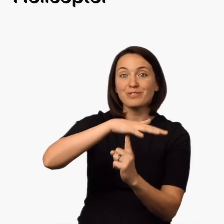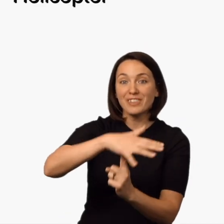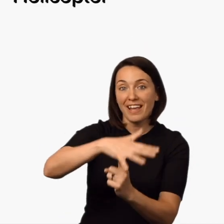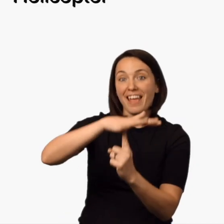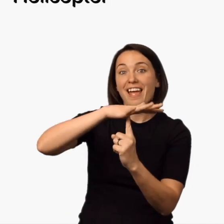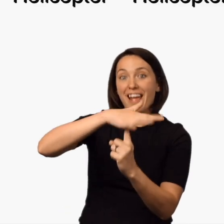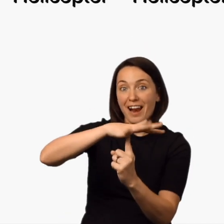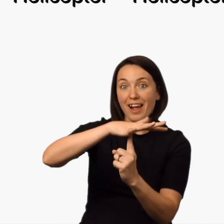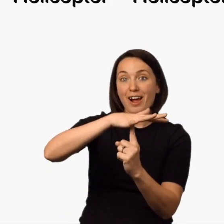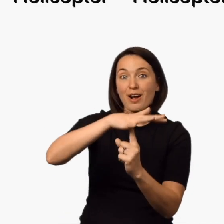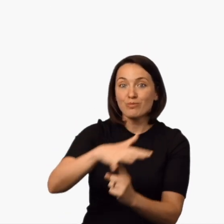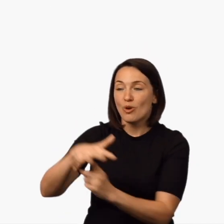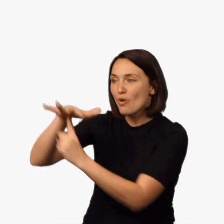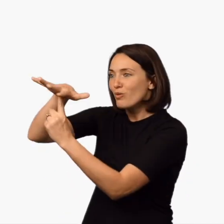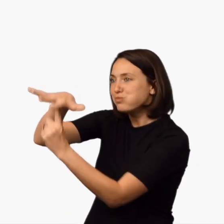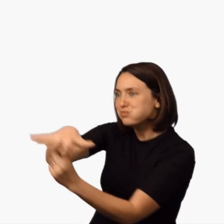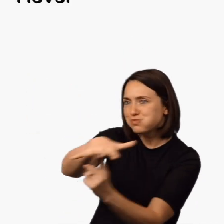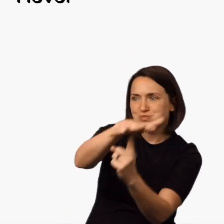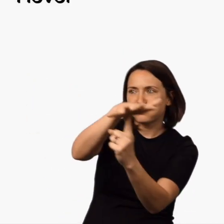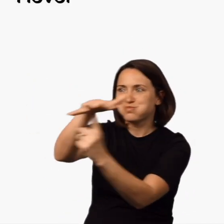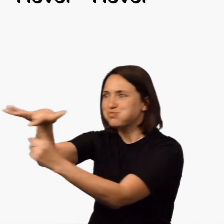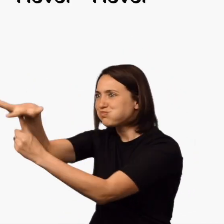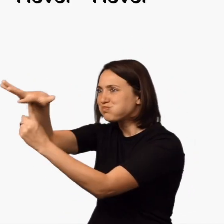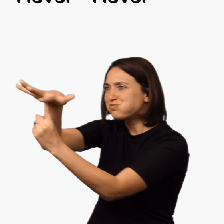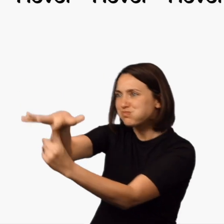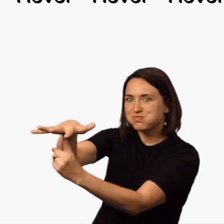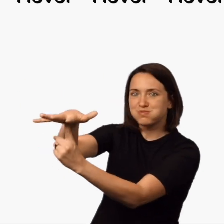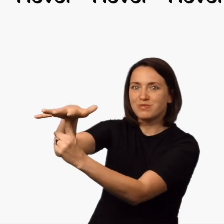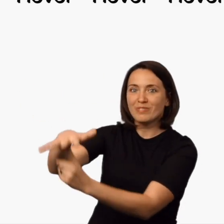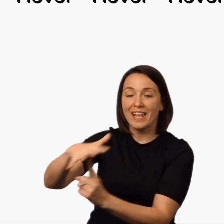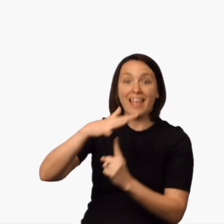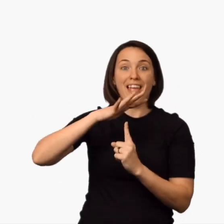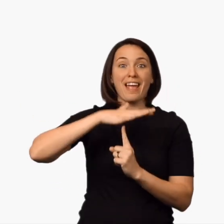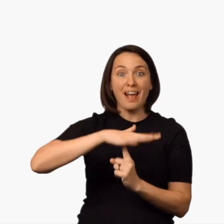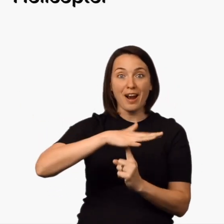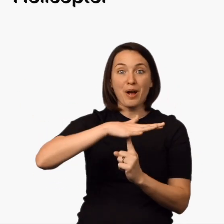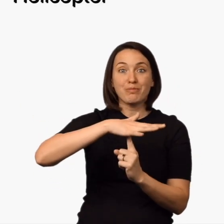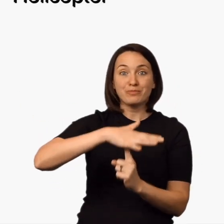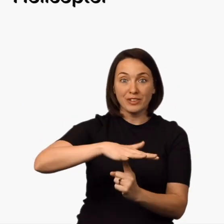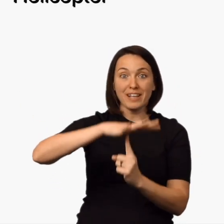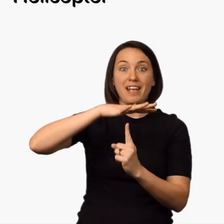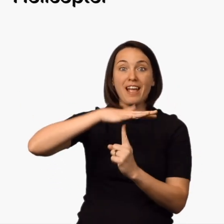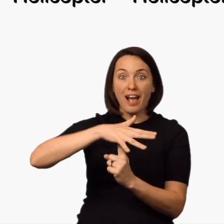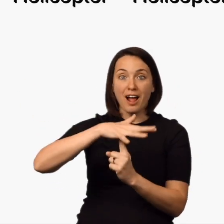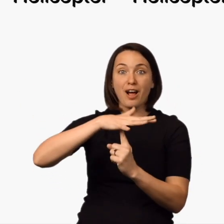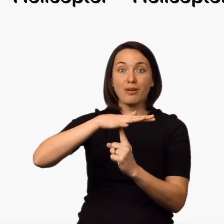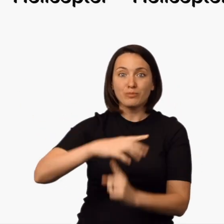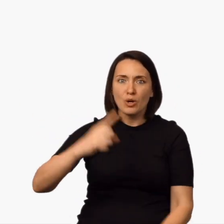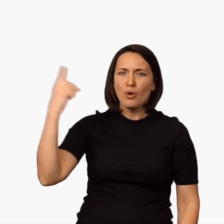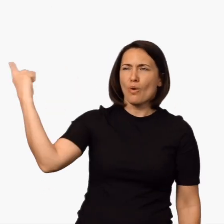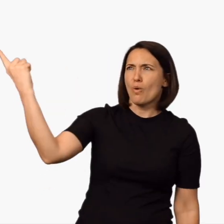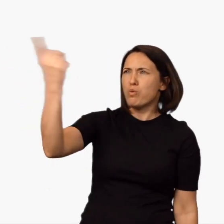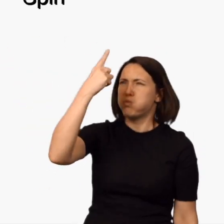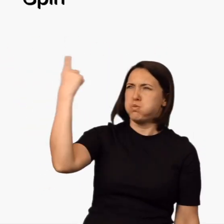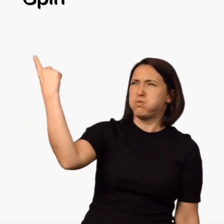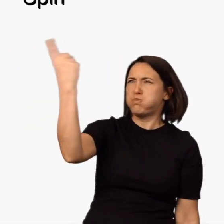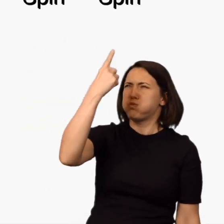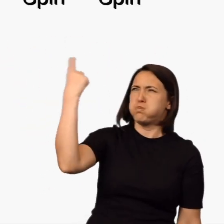Helicopter Helicopter Hover, hover, hover Helicopter Helicopter Spin,